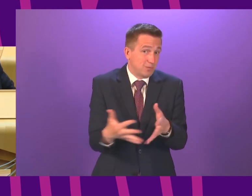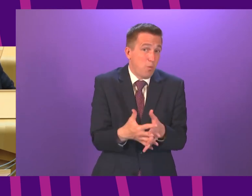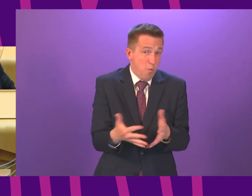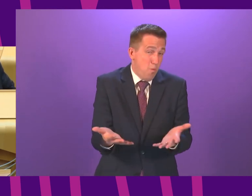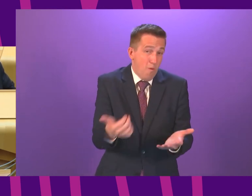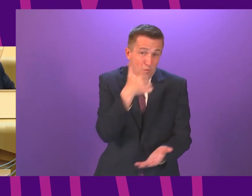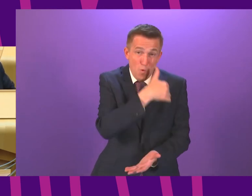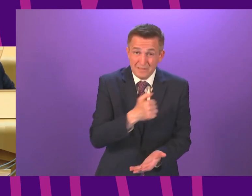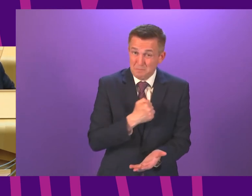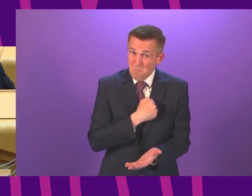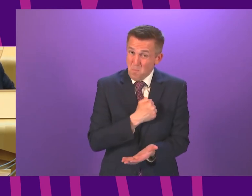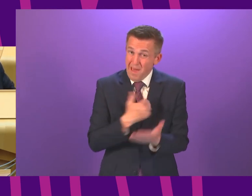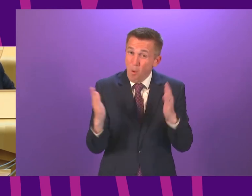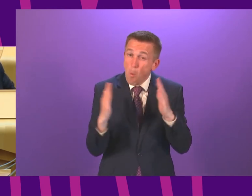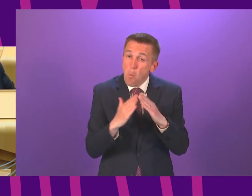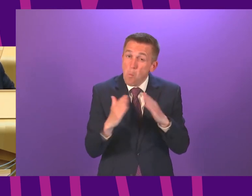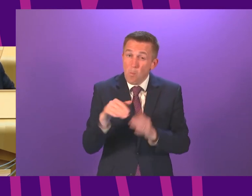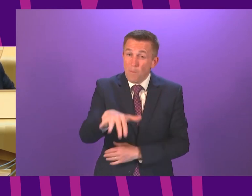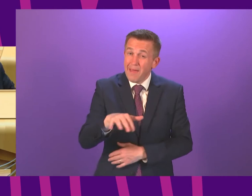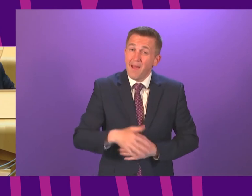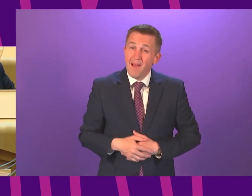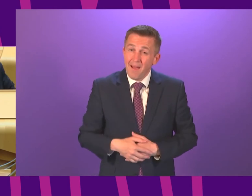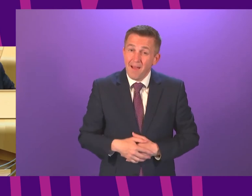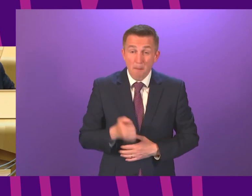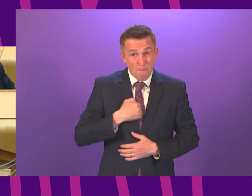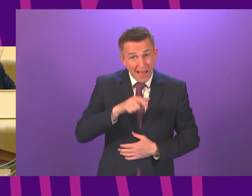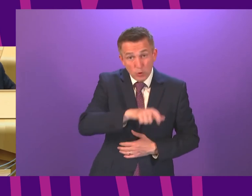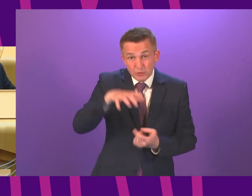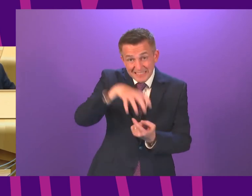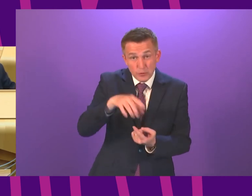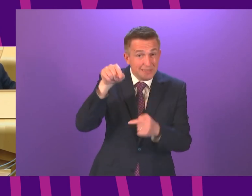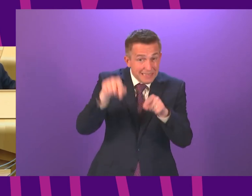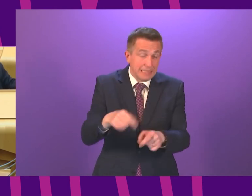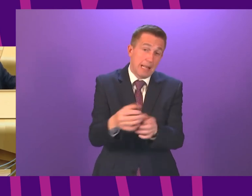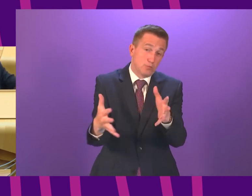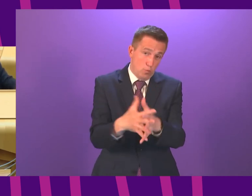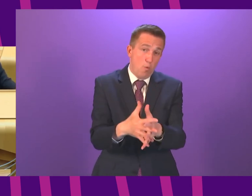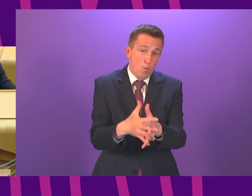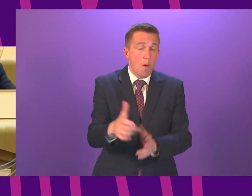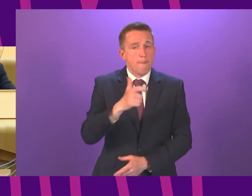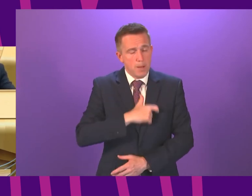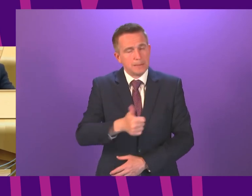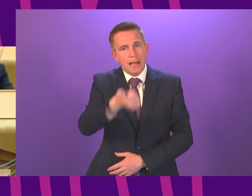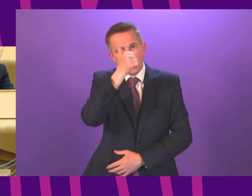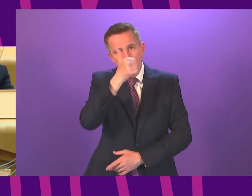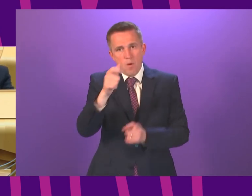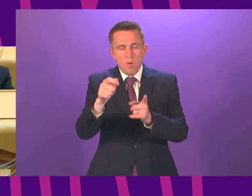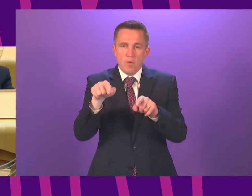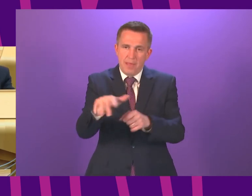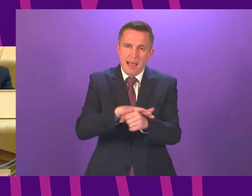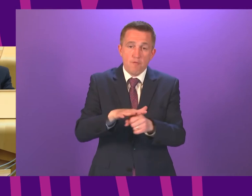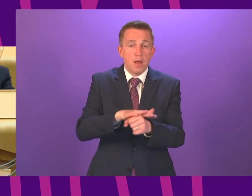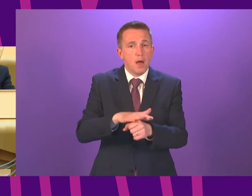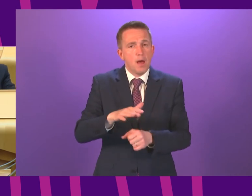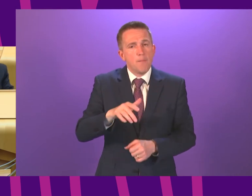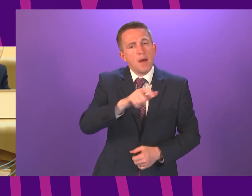it is my home it's also where my constituency is so I know personally but I know on behalf of my